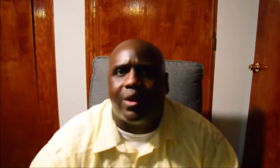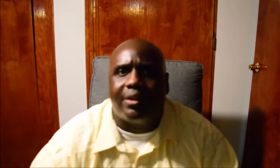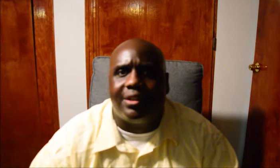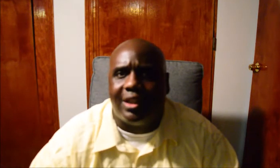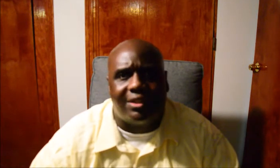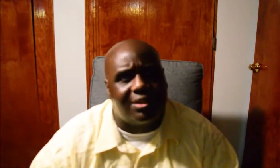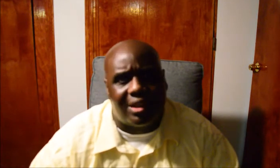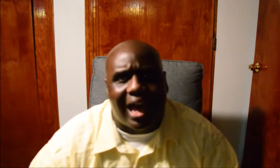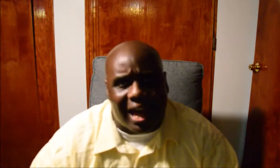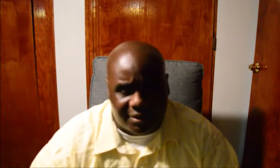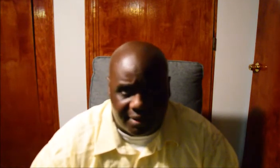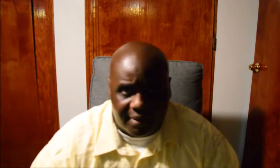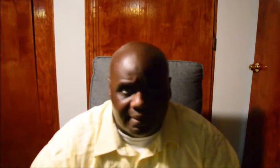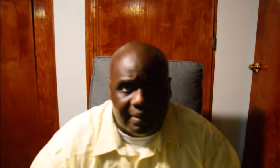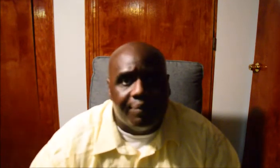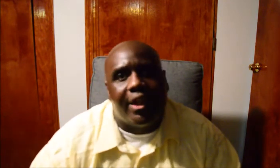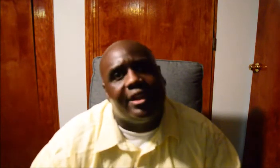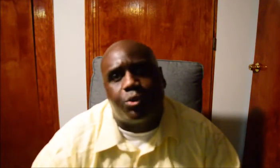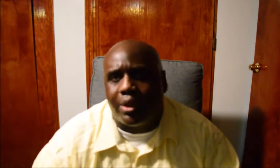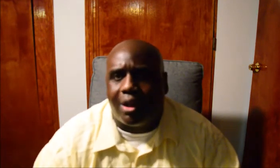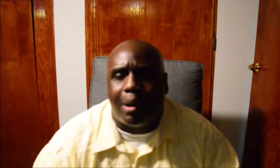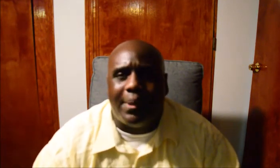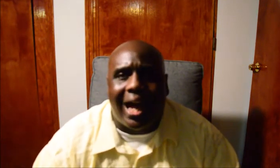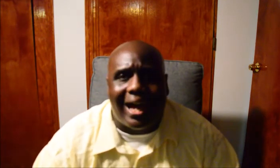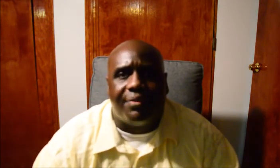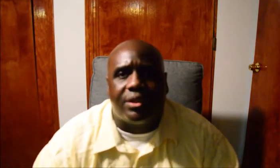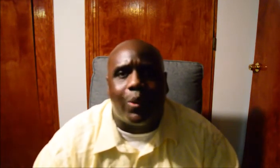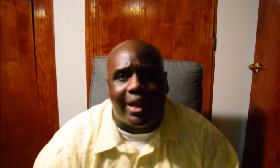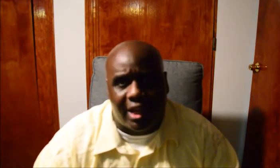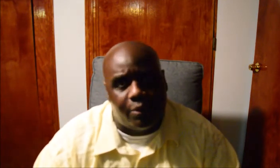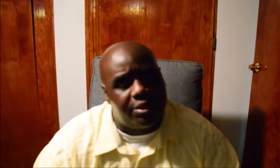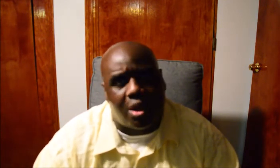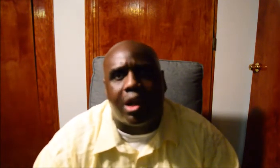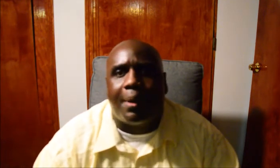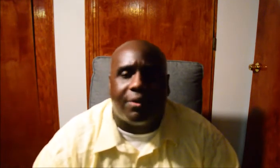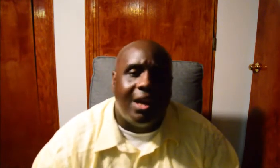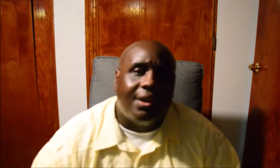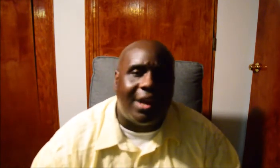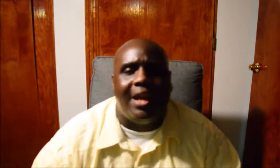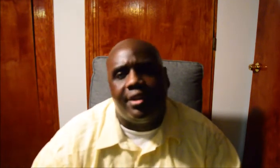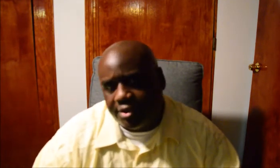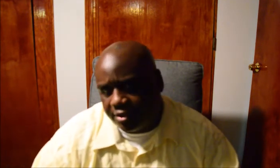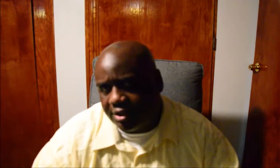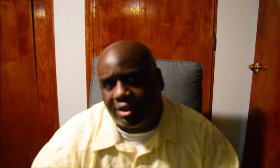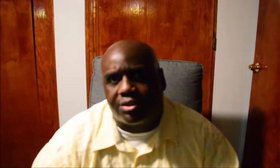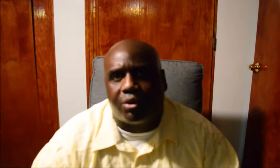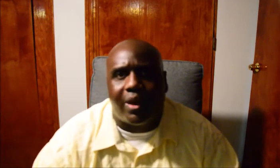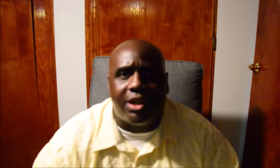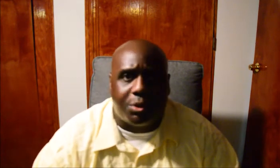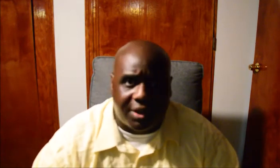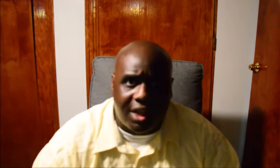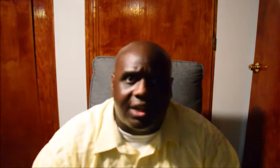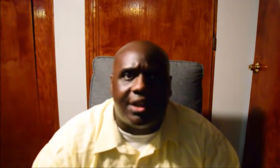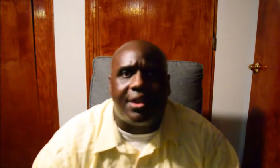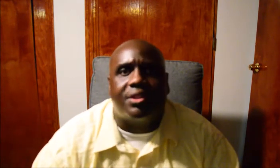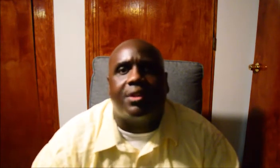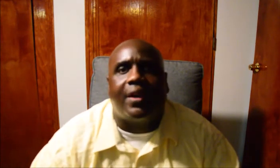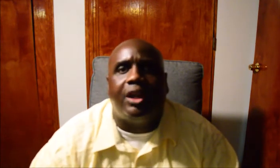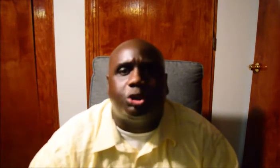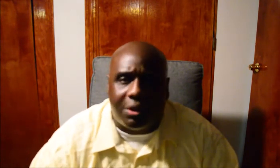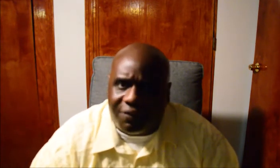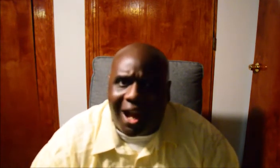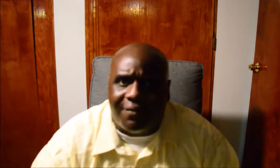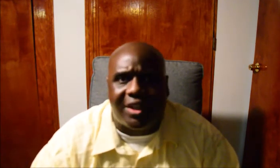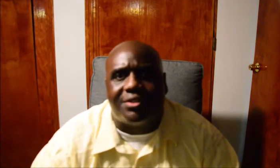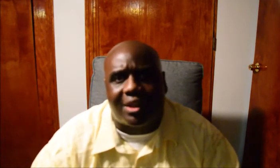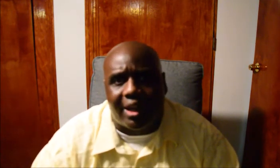is going, it is hot. And it's really going to be hot this weekend. We're talking about 96 degrees with a heat index of